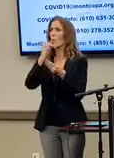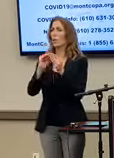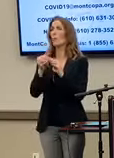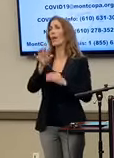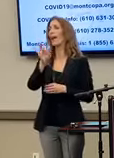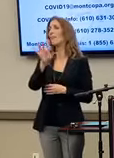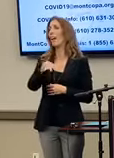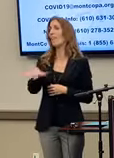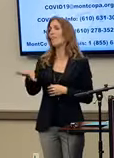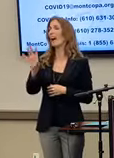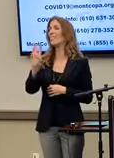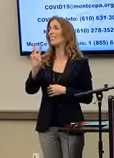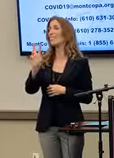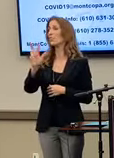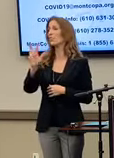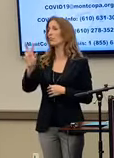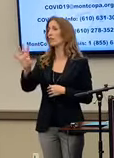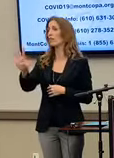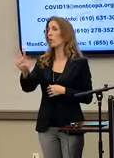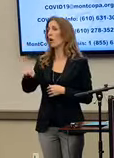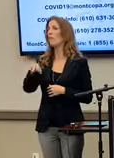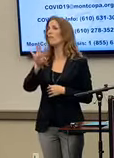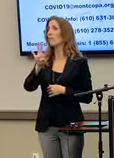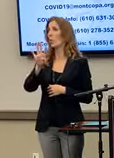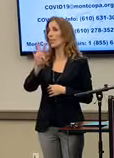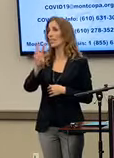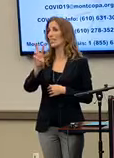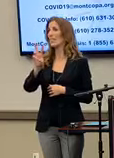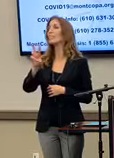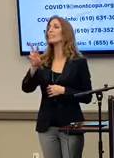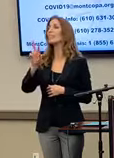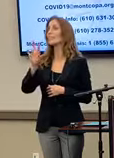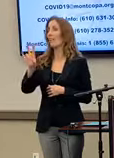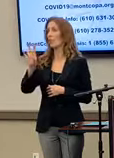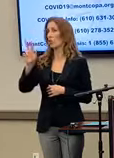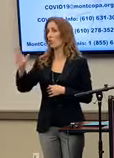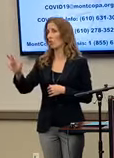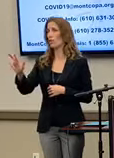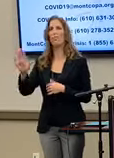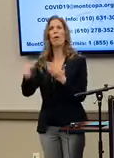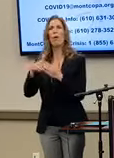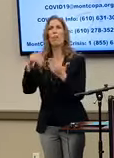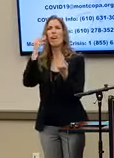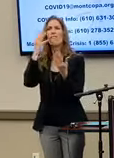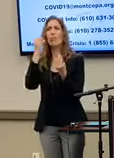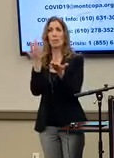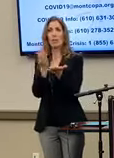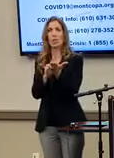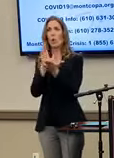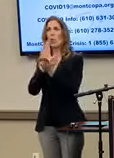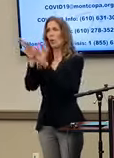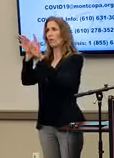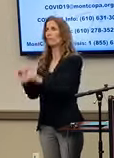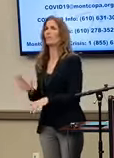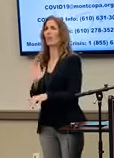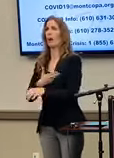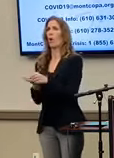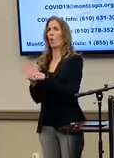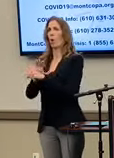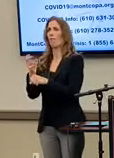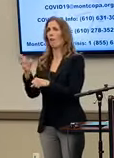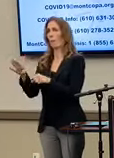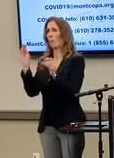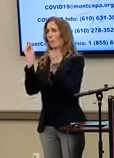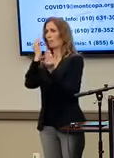-634-4673. And we'll have all this information on our COVID website.